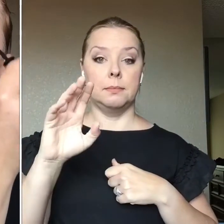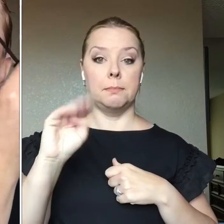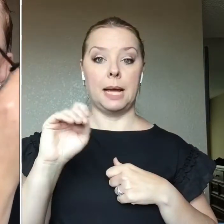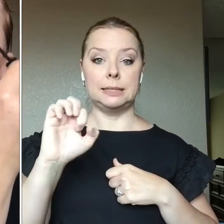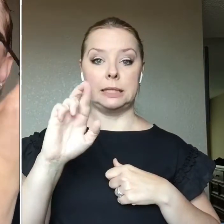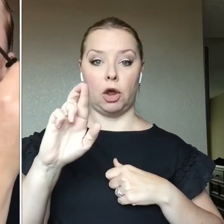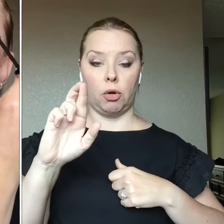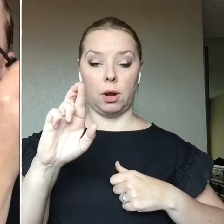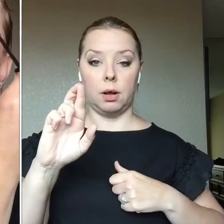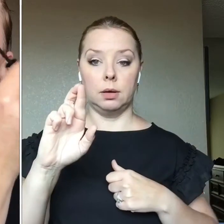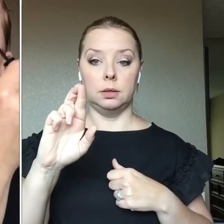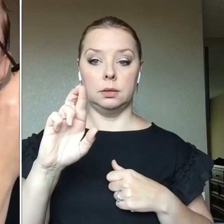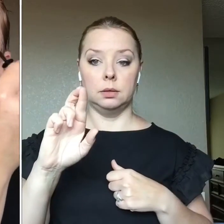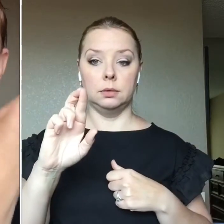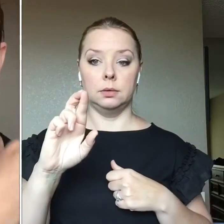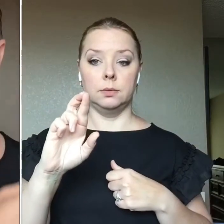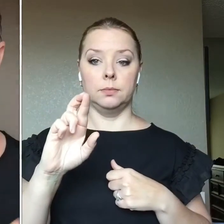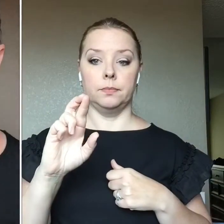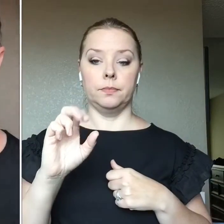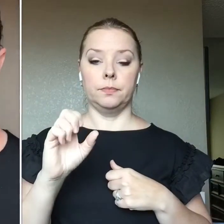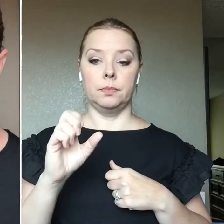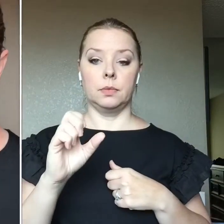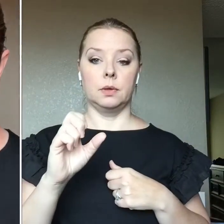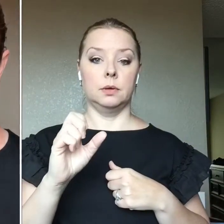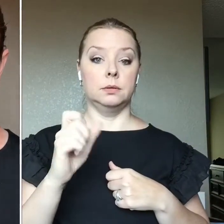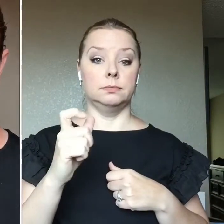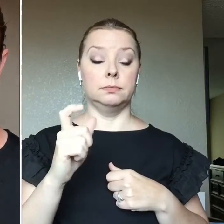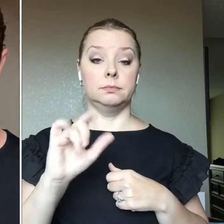Mascara on your eye Like I just did to myself On purpose